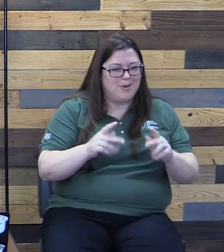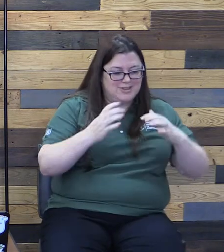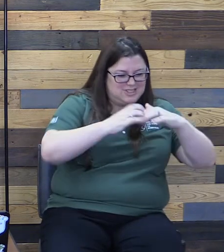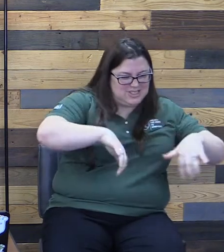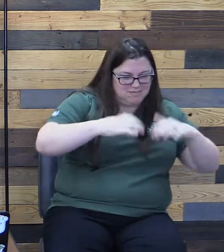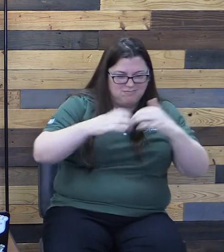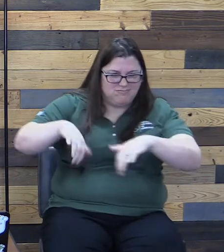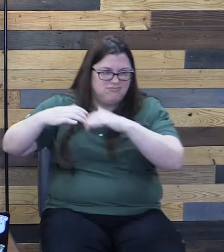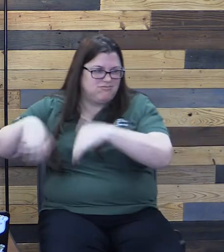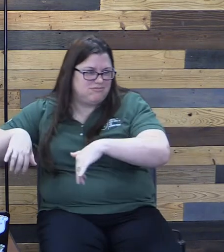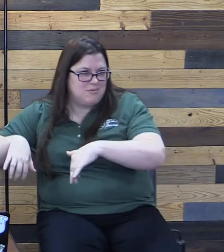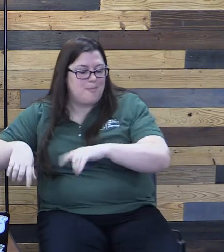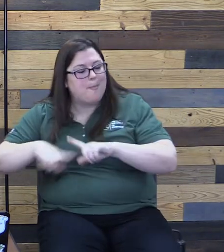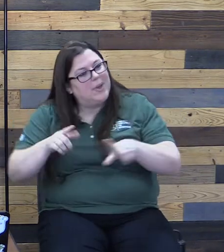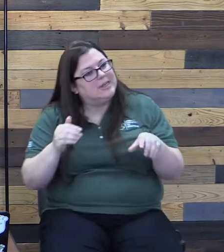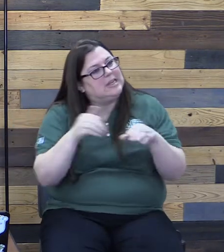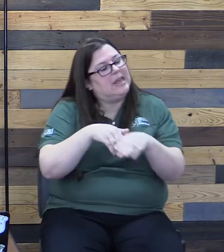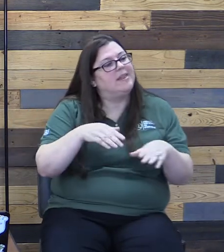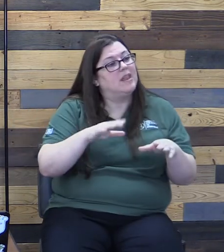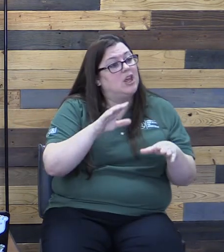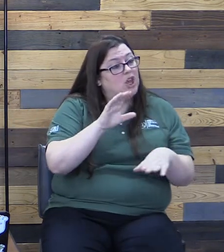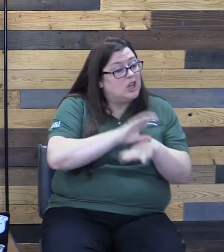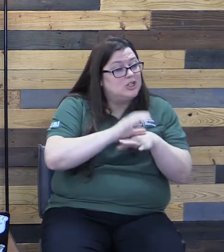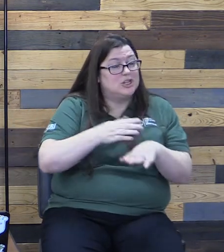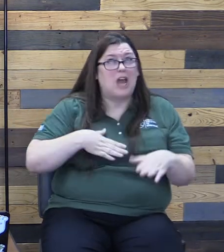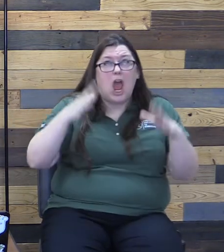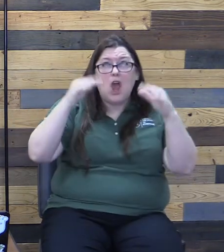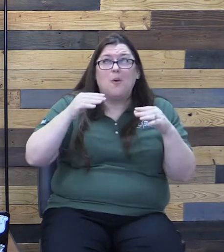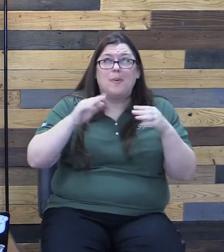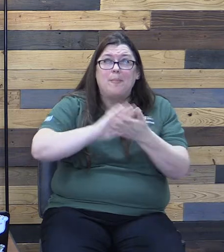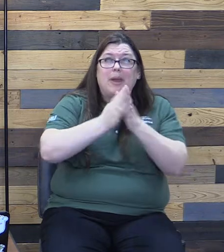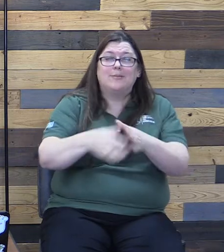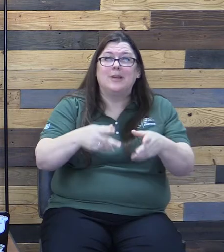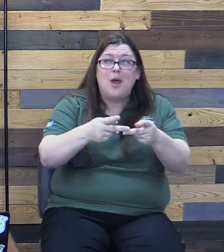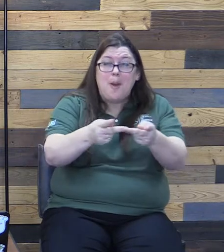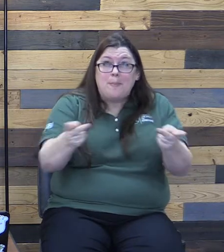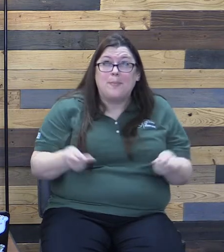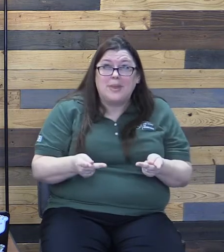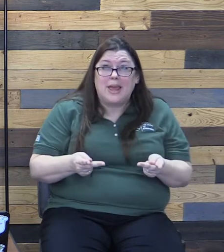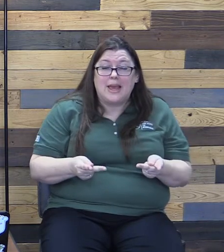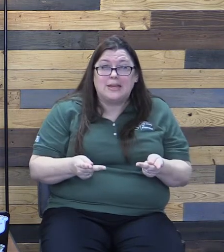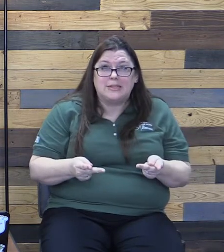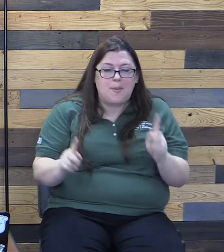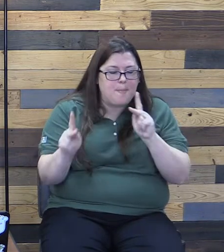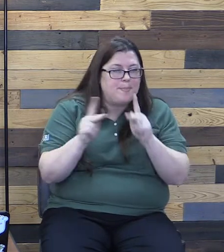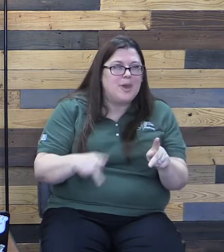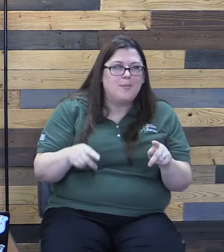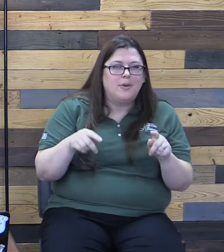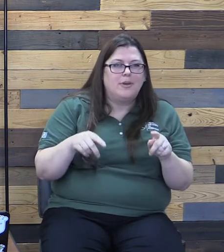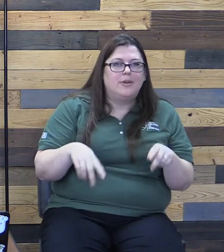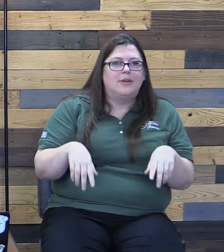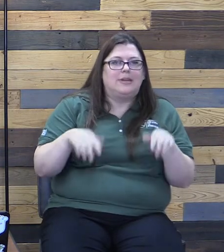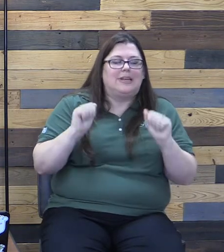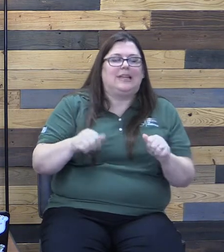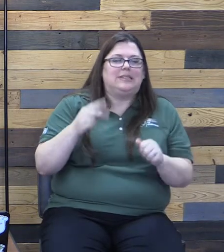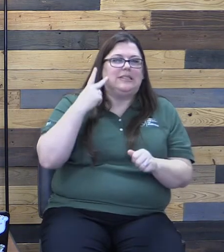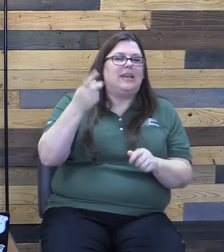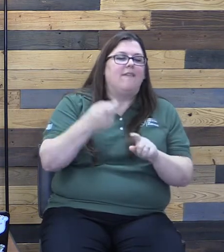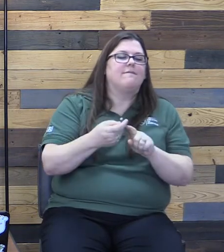in the church, I hope that it becomes a place, or people can see from the outside that it's different.